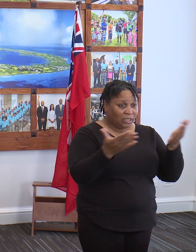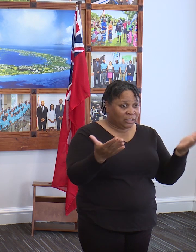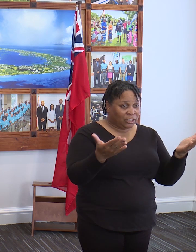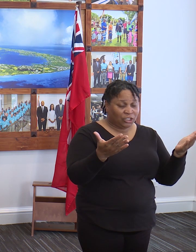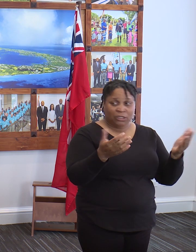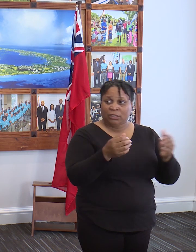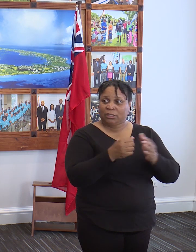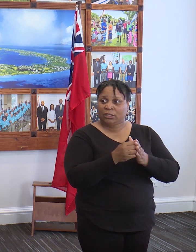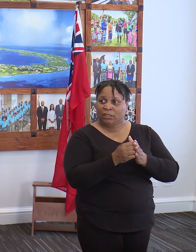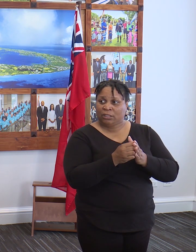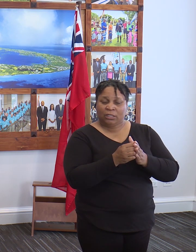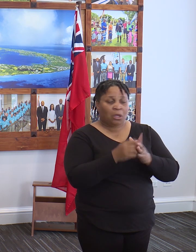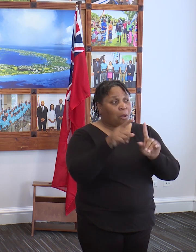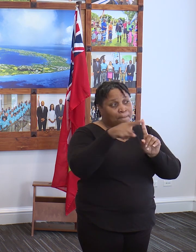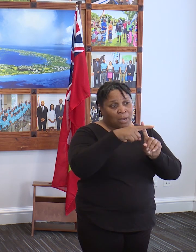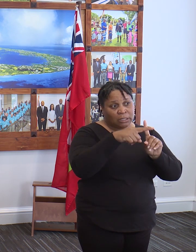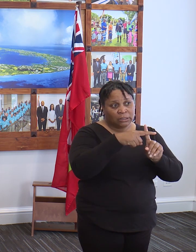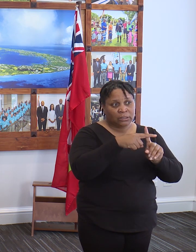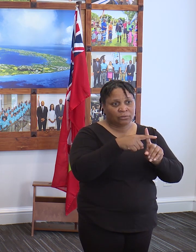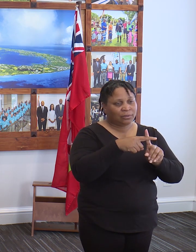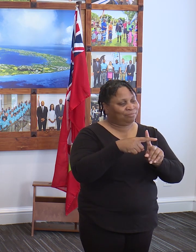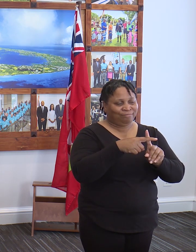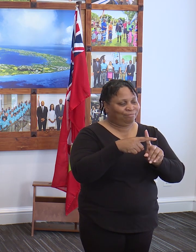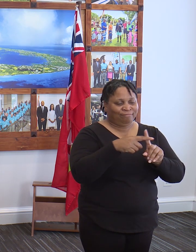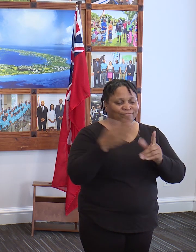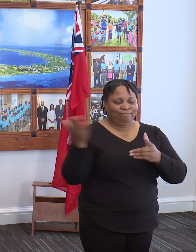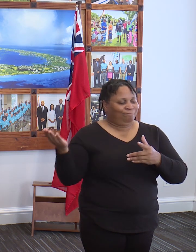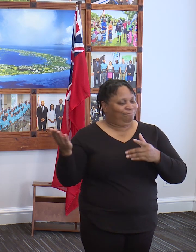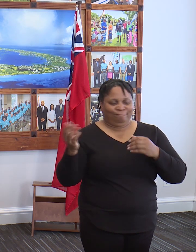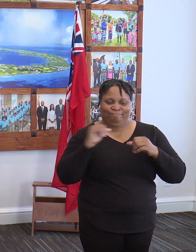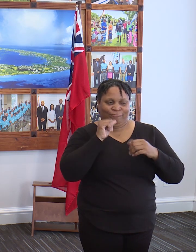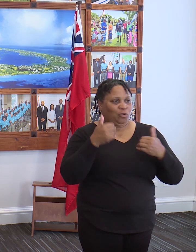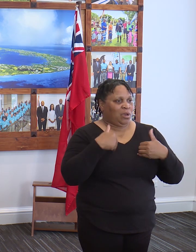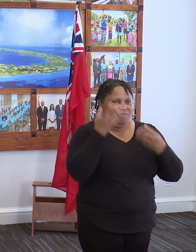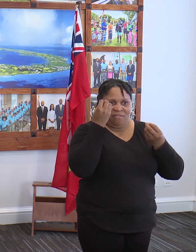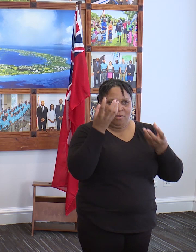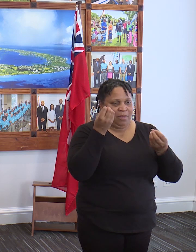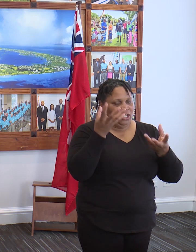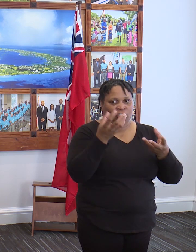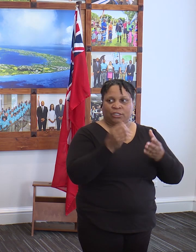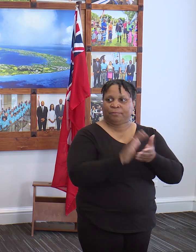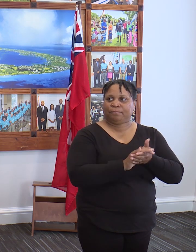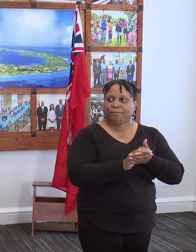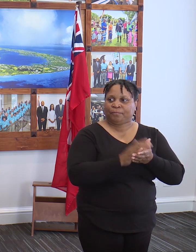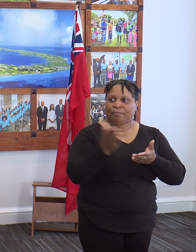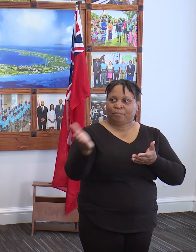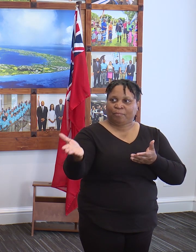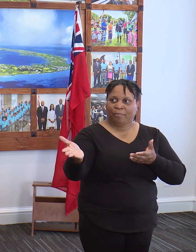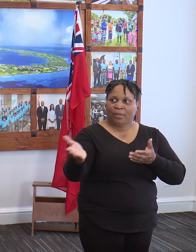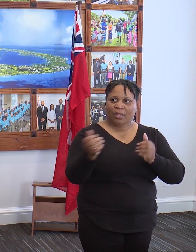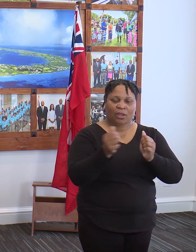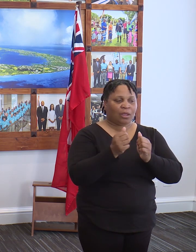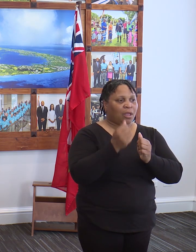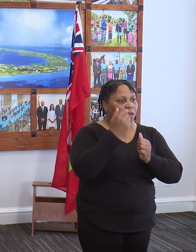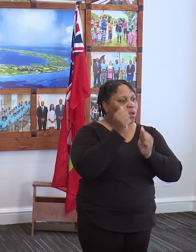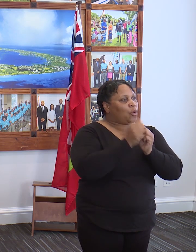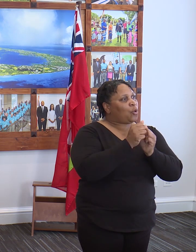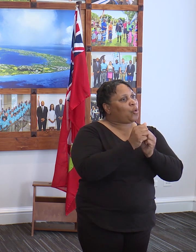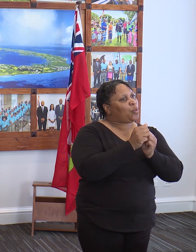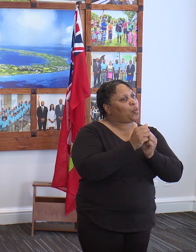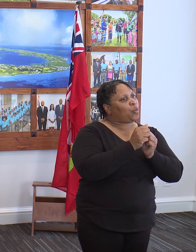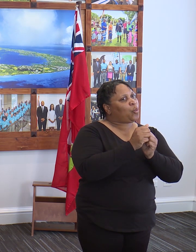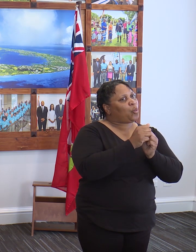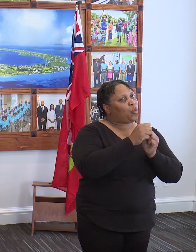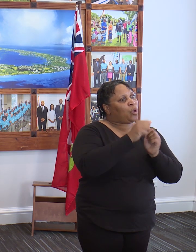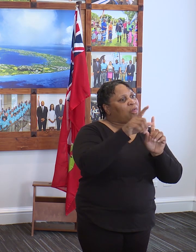would have been I don't have that information with me now. Sure. And with regards to the fines